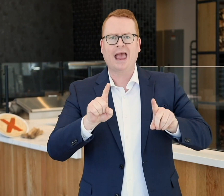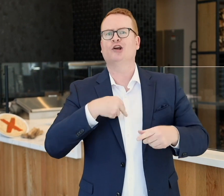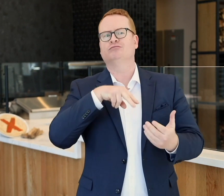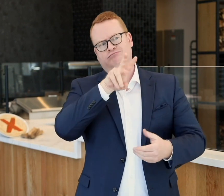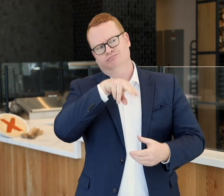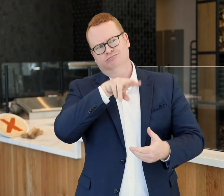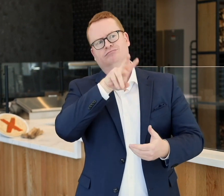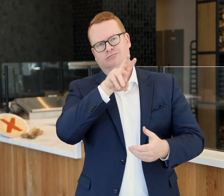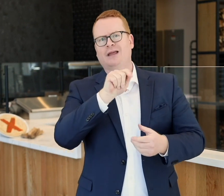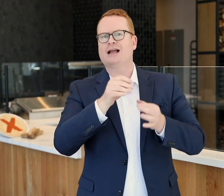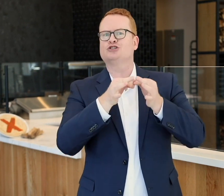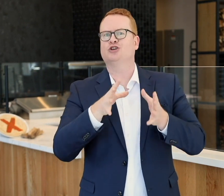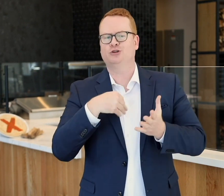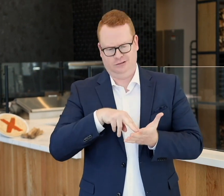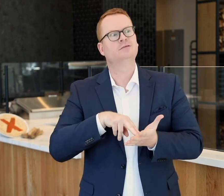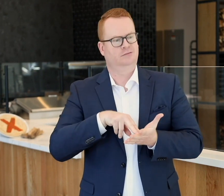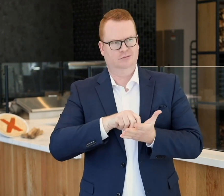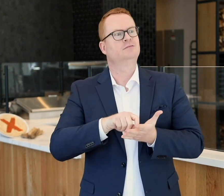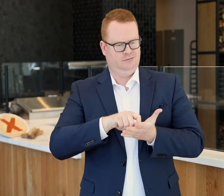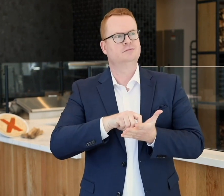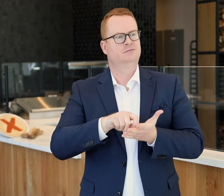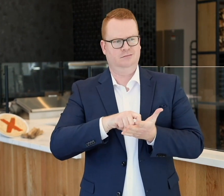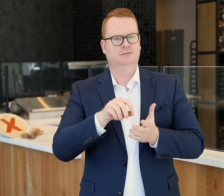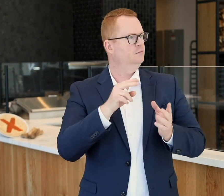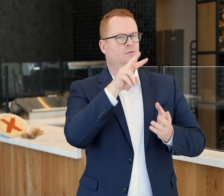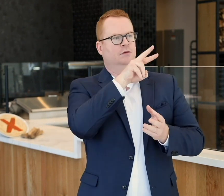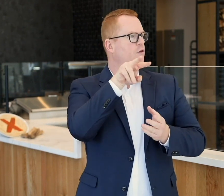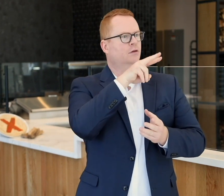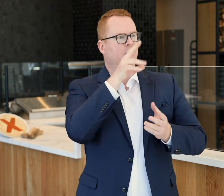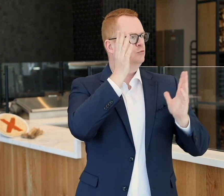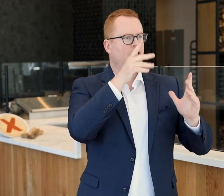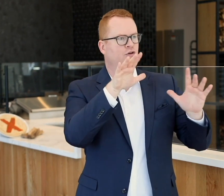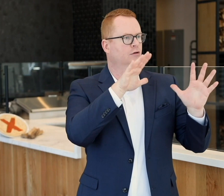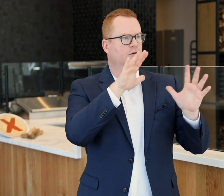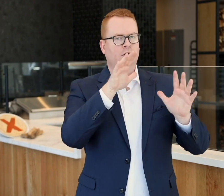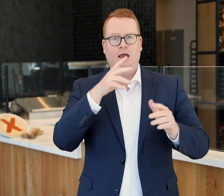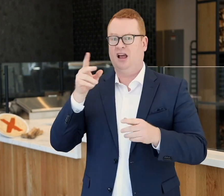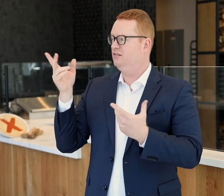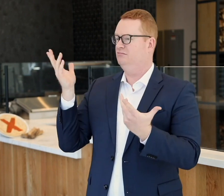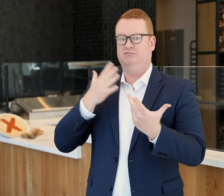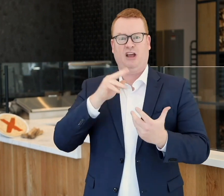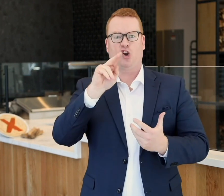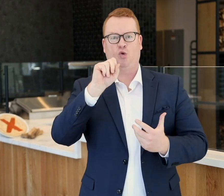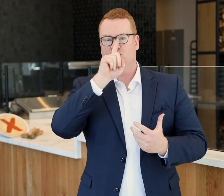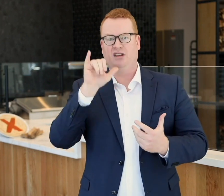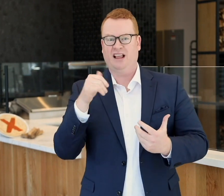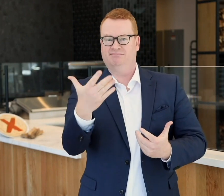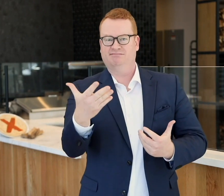because I turn into a bobblehead while also being attuned to the conversation at hand. To the point that my notes look like